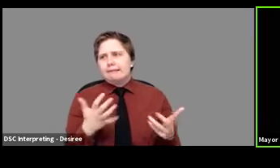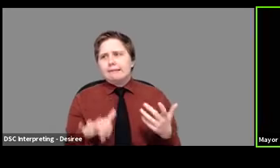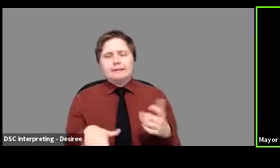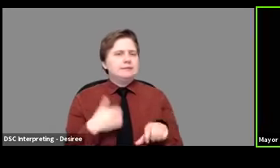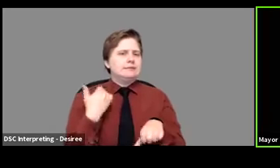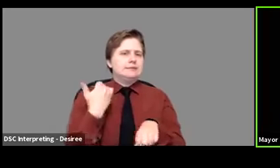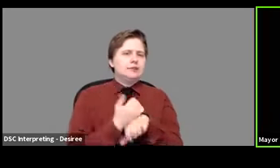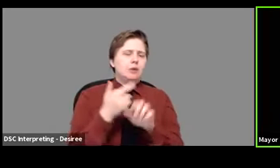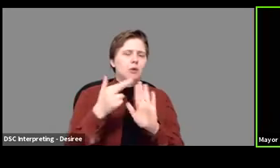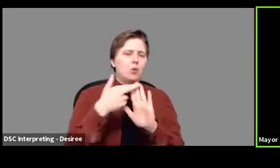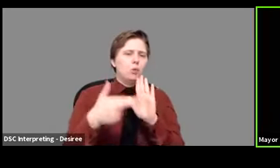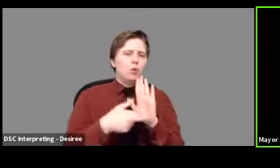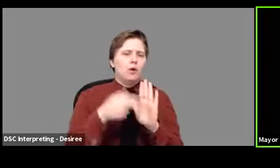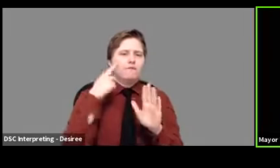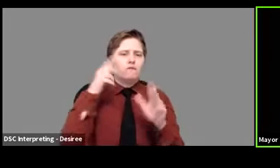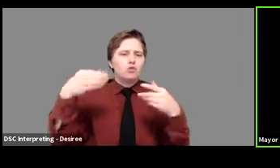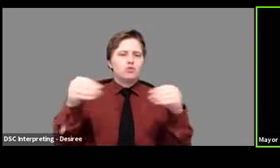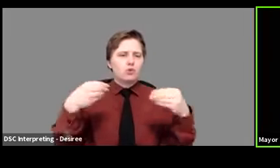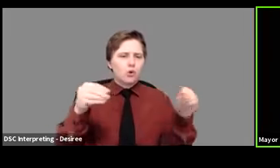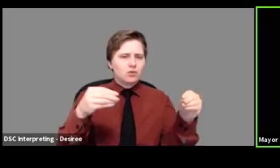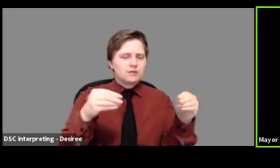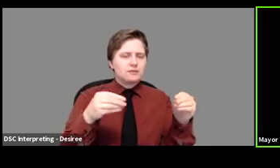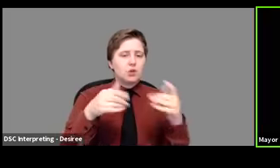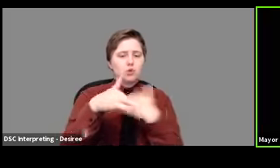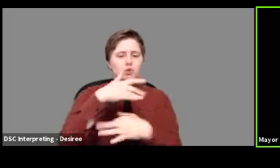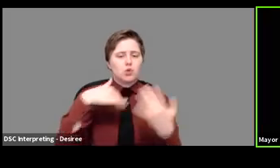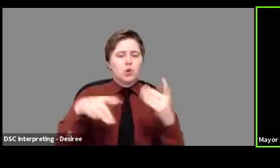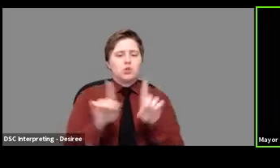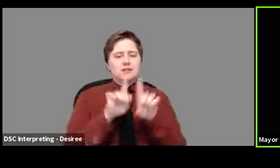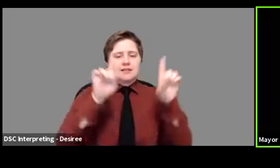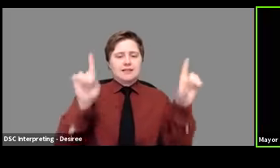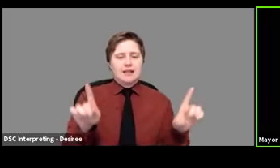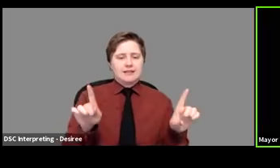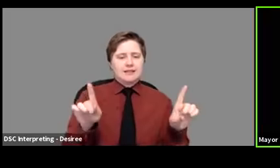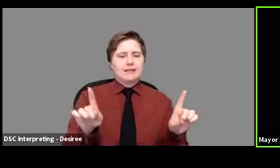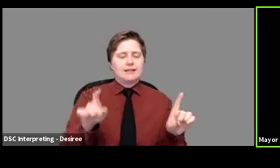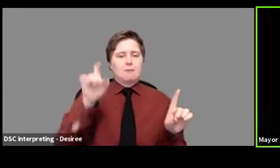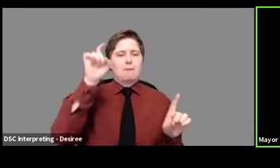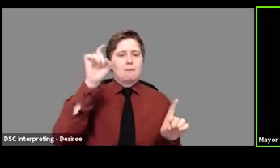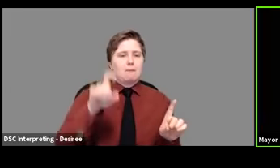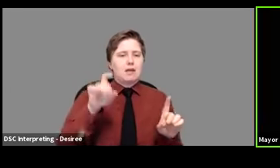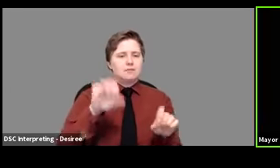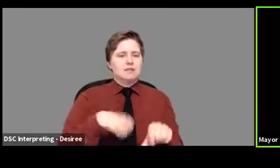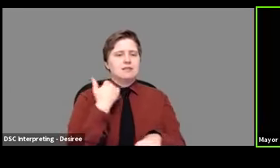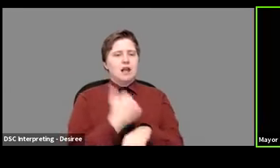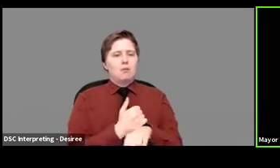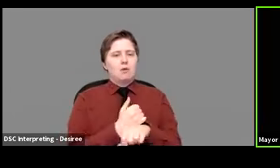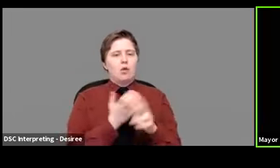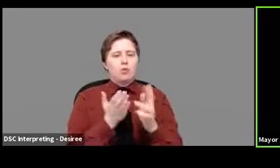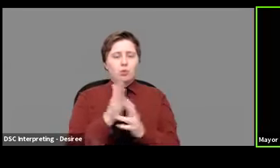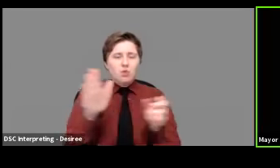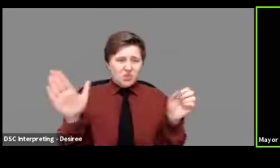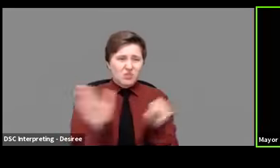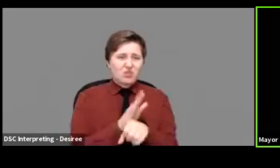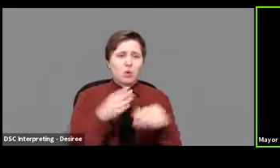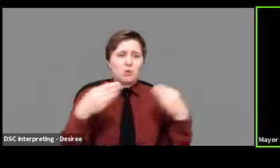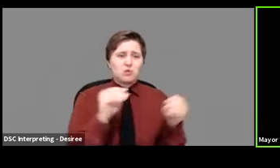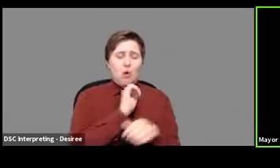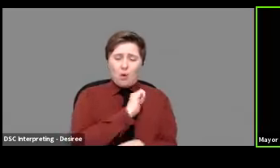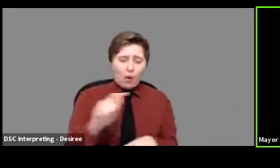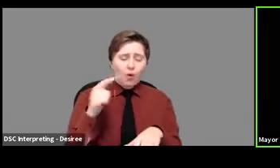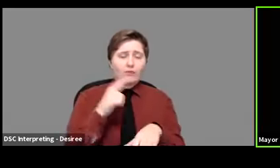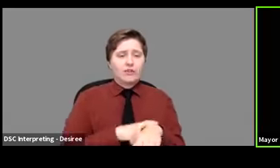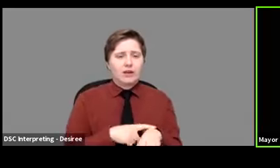a rule for retail that social distancing has to be in place all throughout the store at all times,